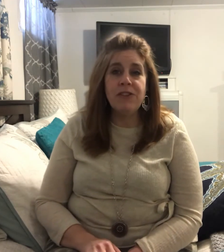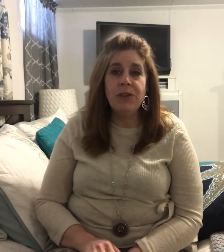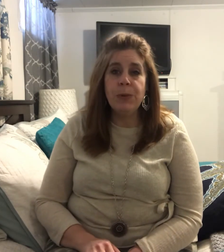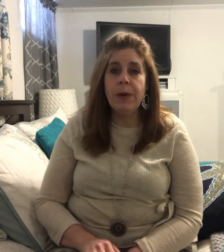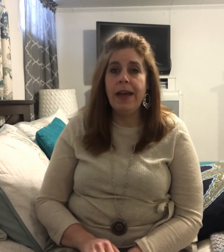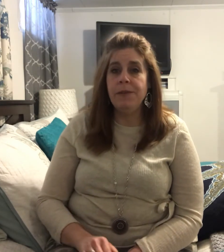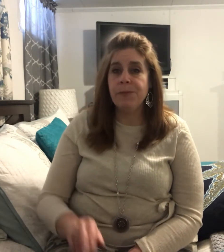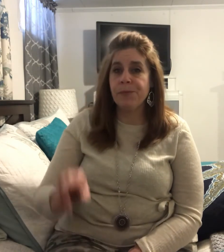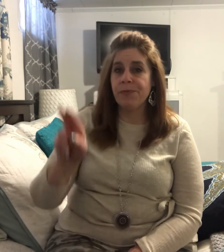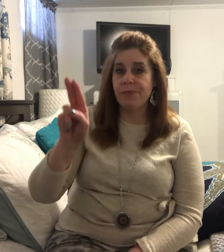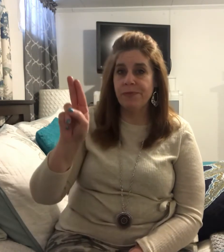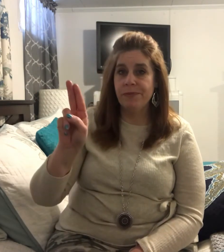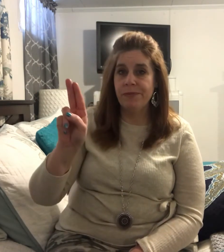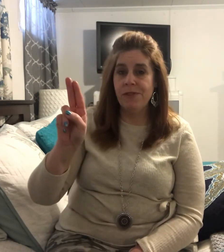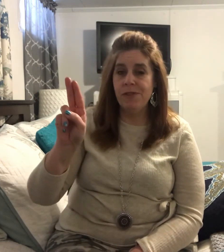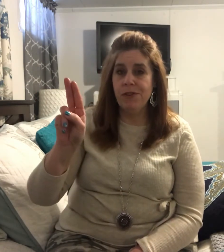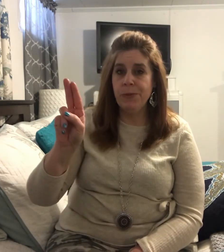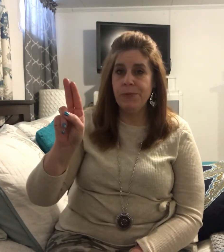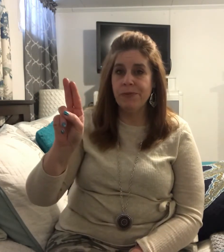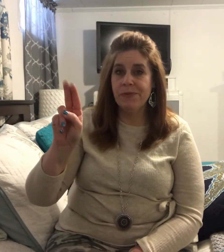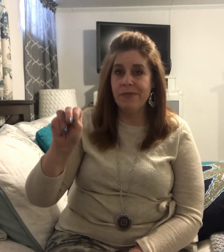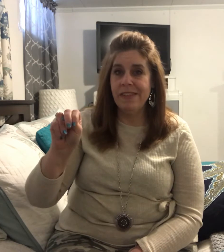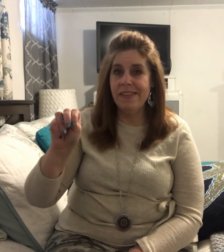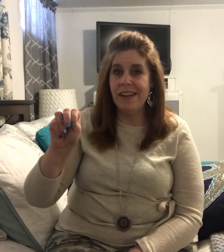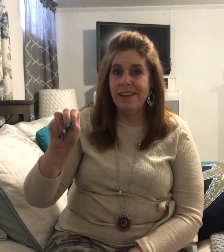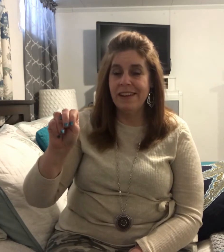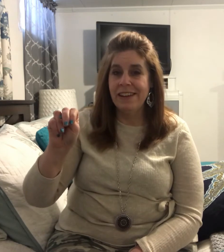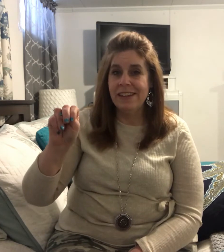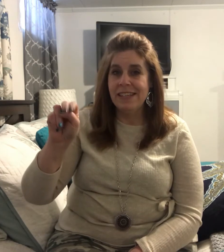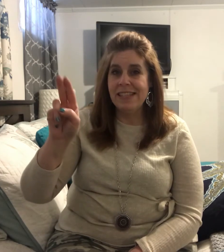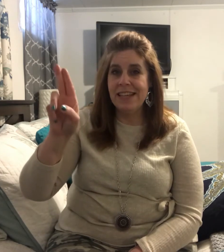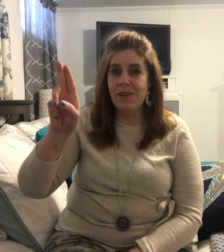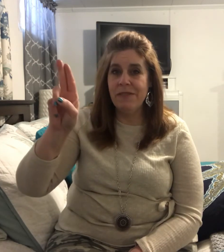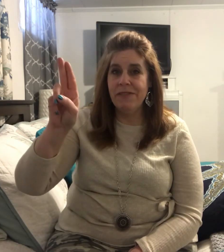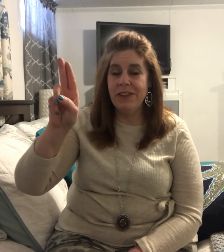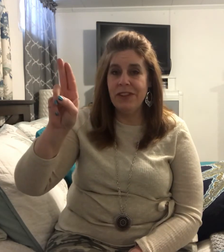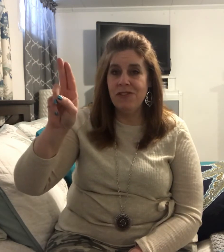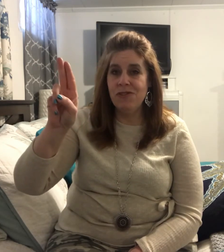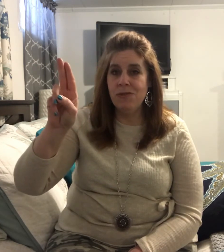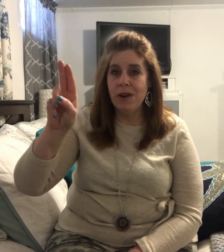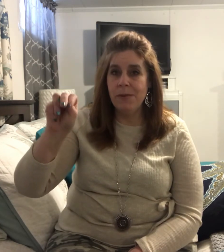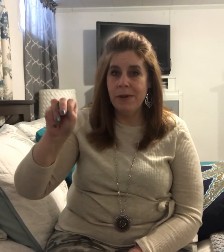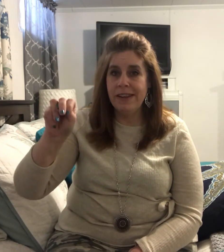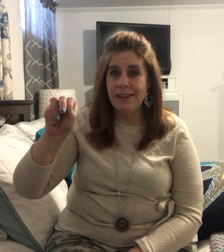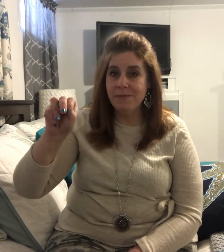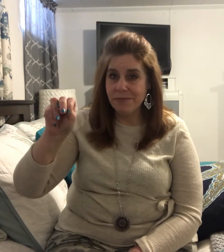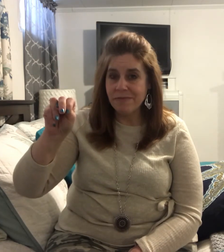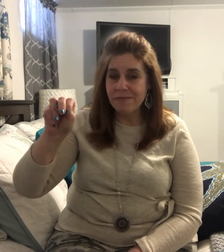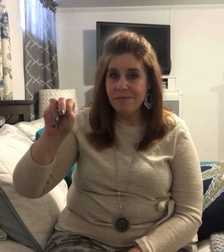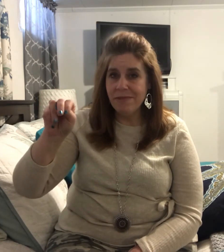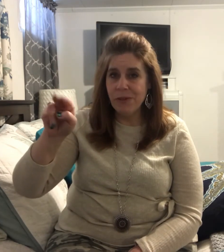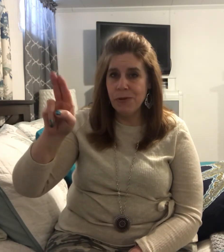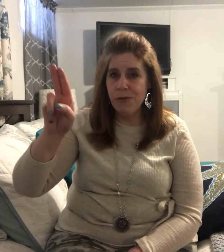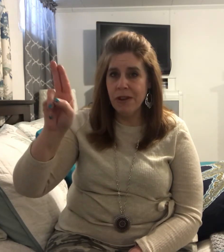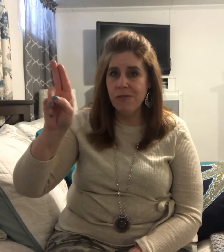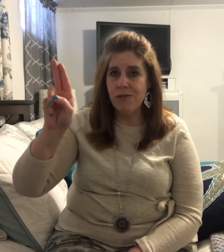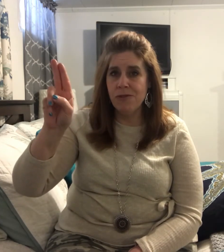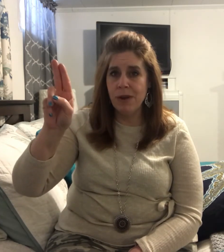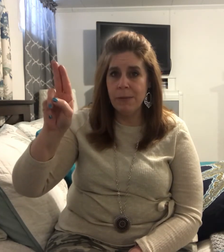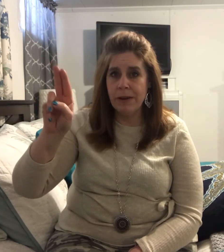UN. This is U. This is N. See how it just drops right down. Those fingers just drop right